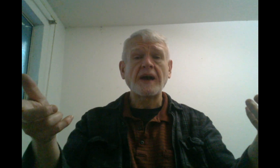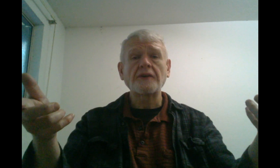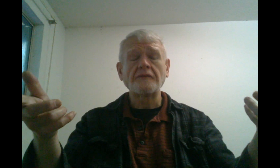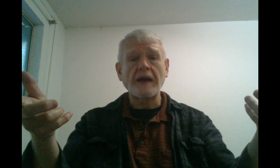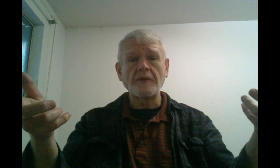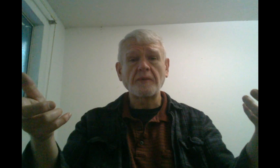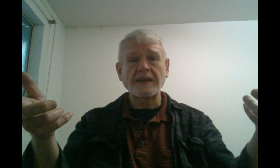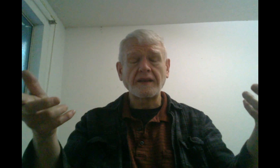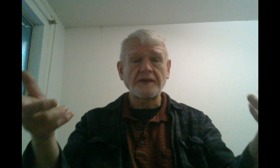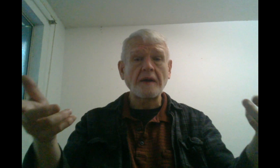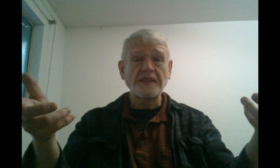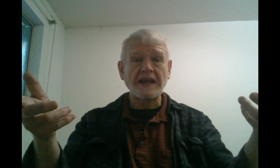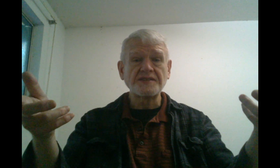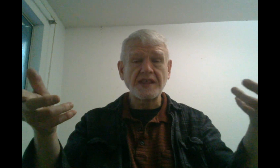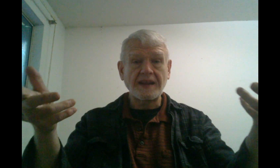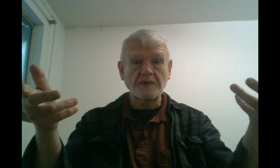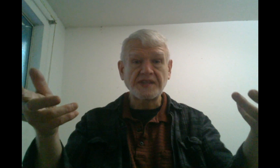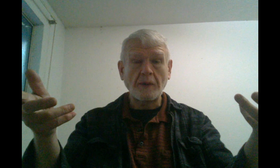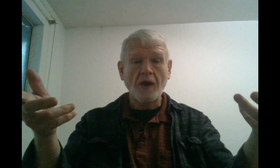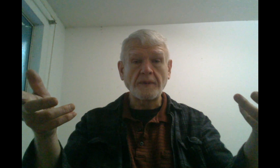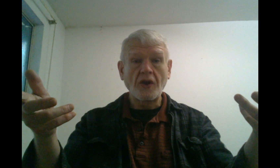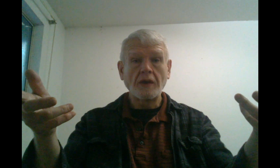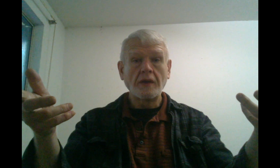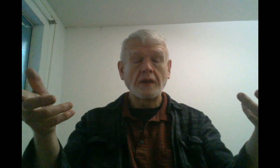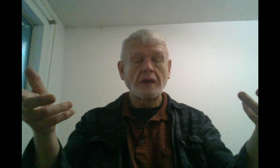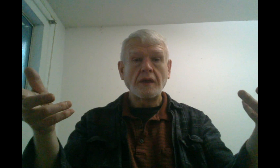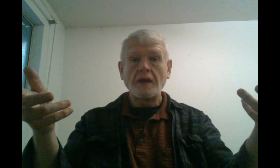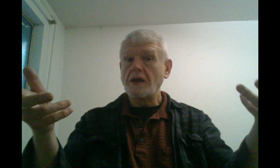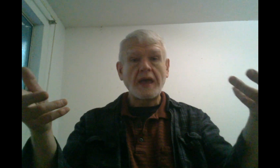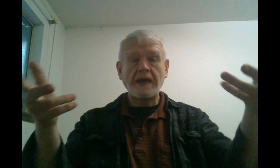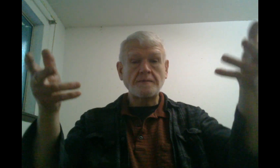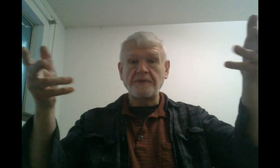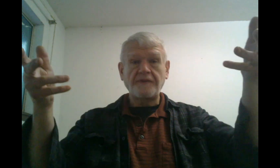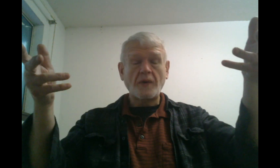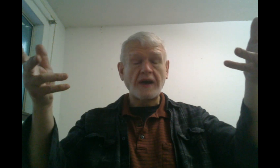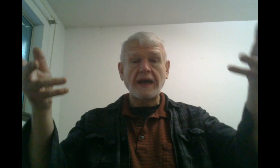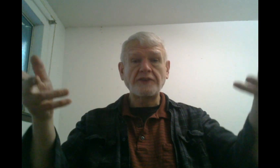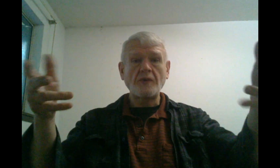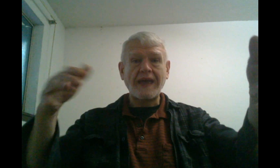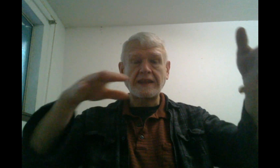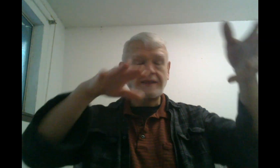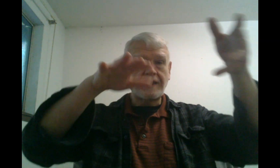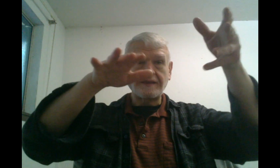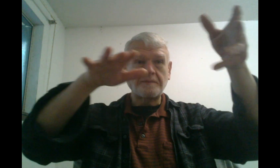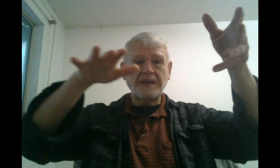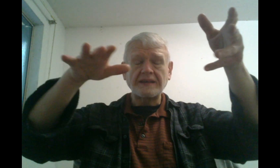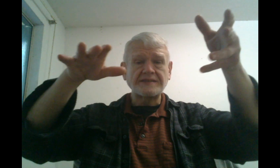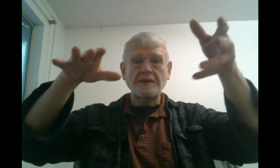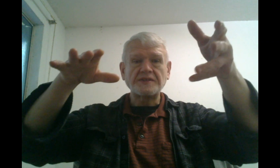microfiber blanket on top of that so that it would stay warmer. And before I could do anything, because they were